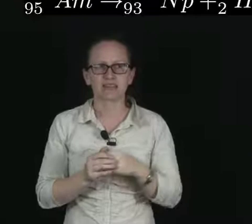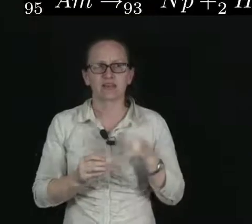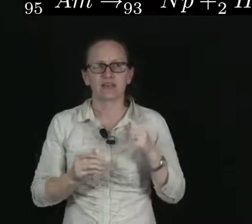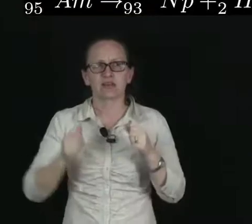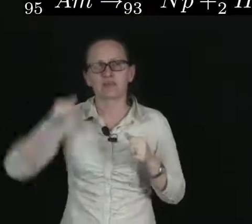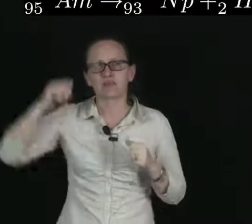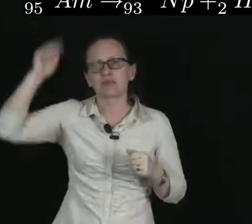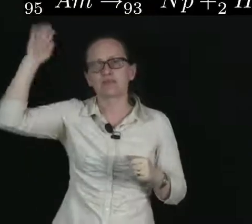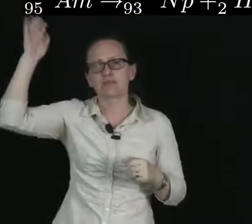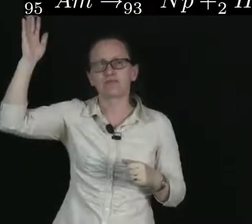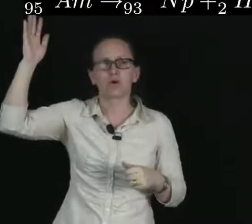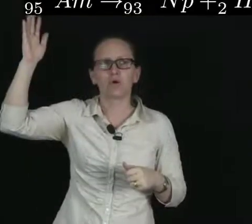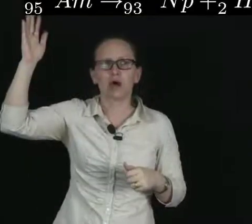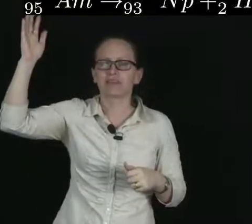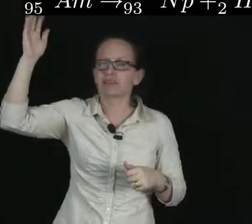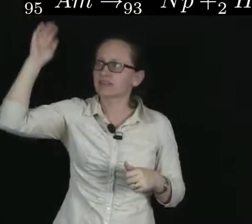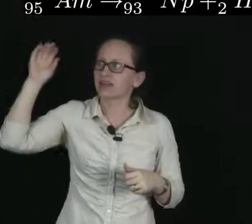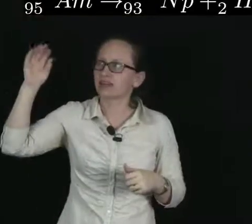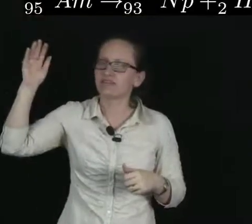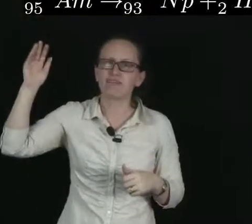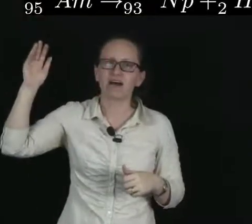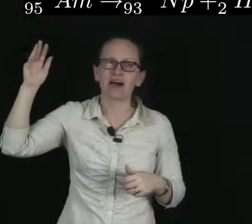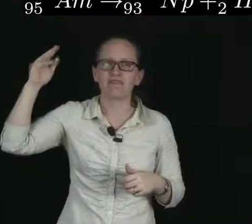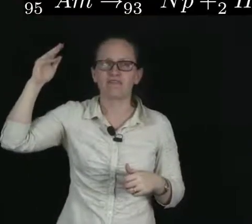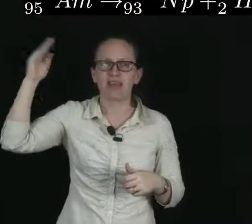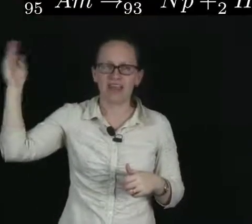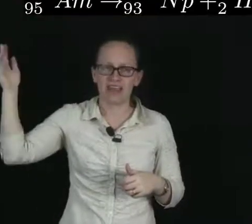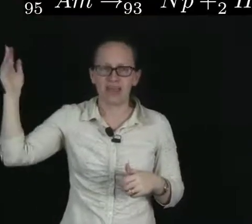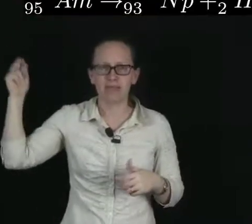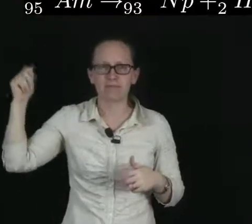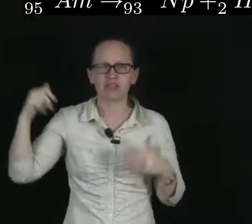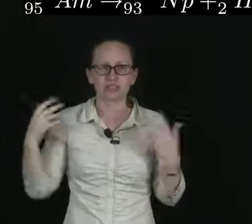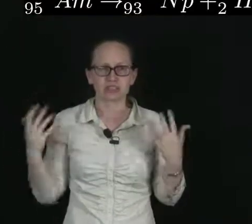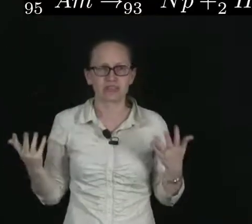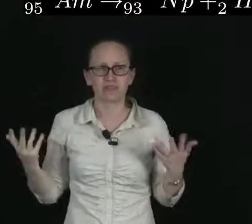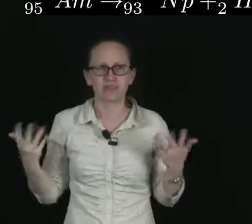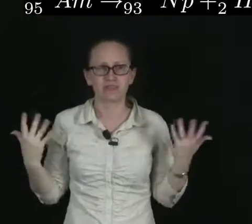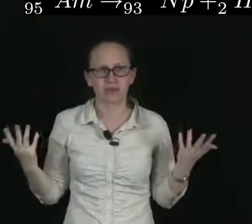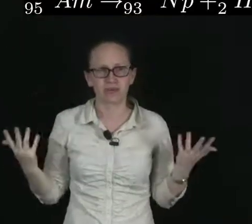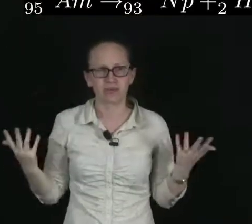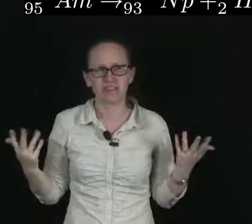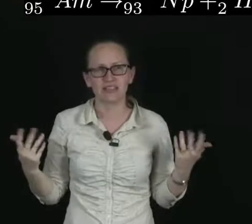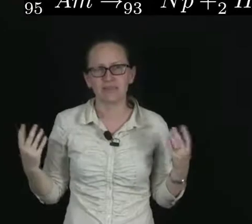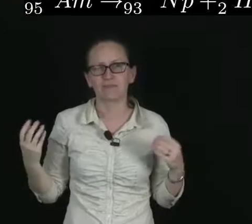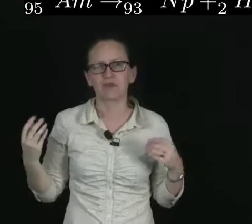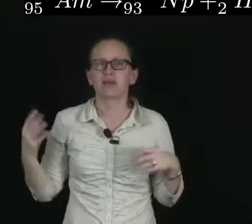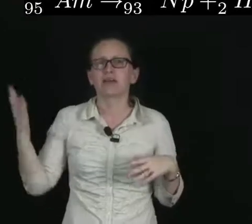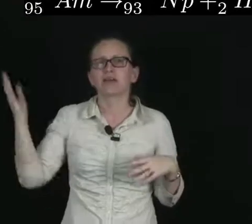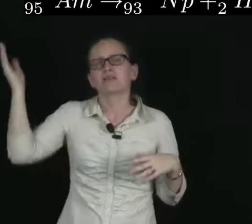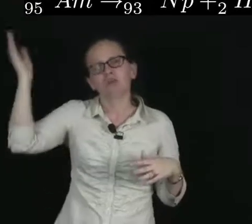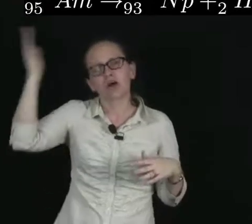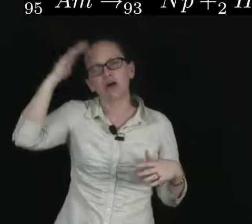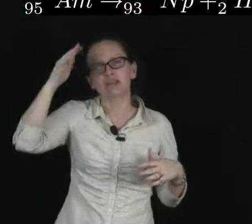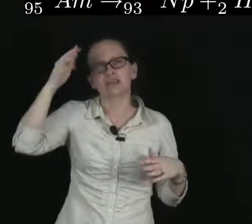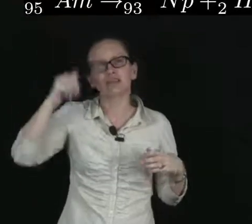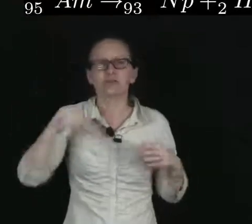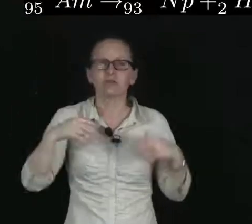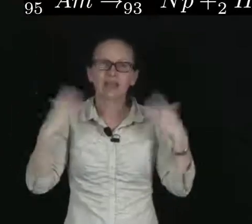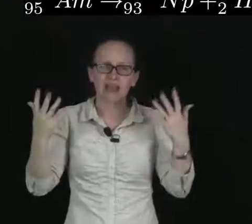241-95-am, which is the symbol for americium, turns into an